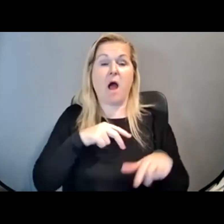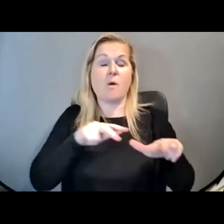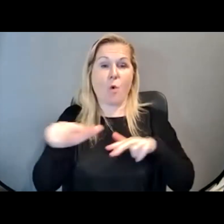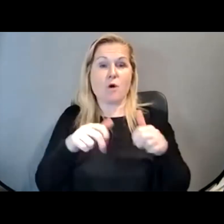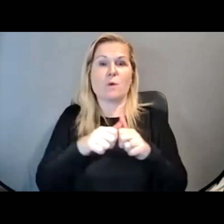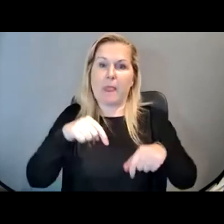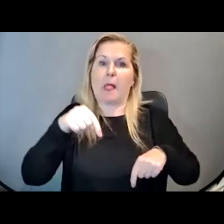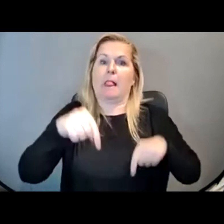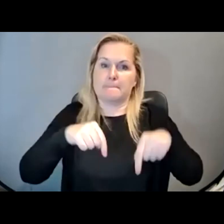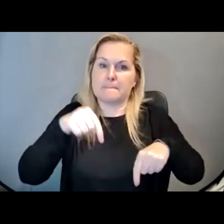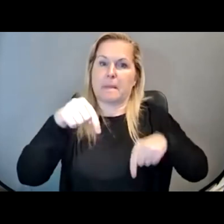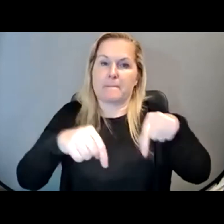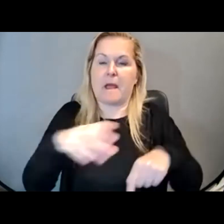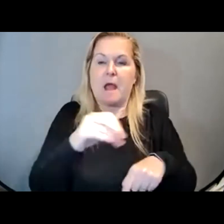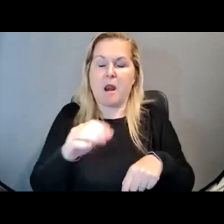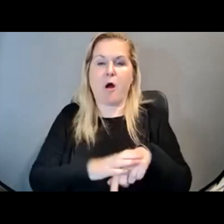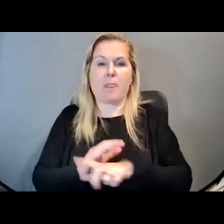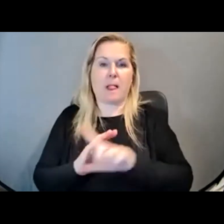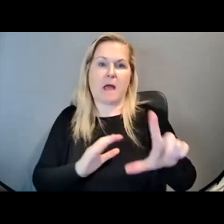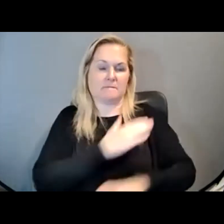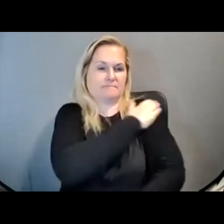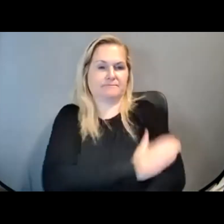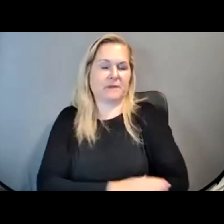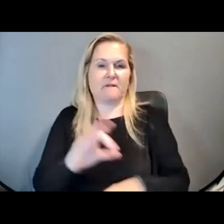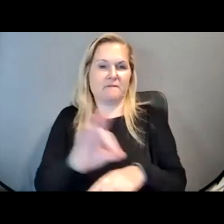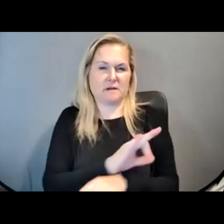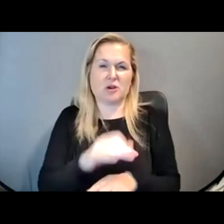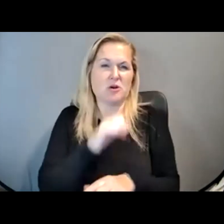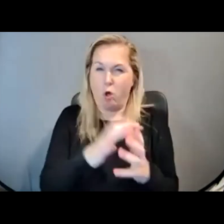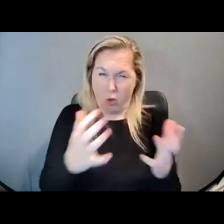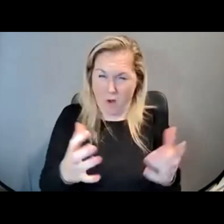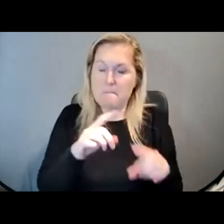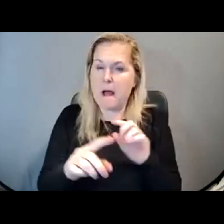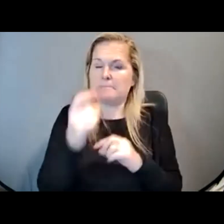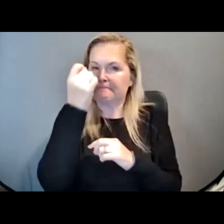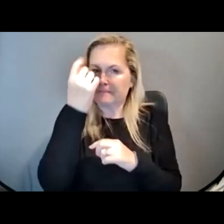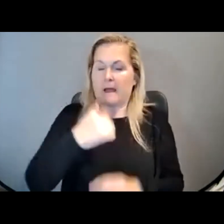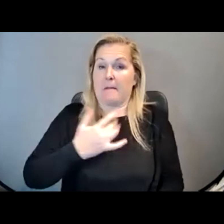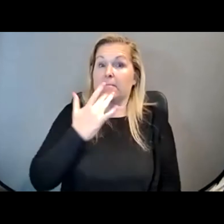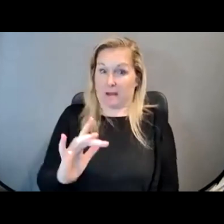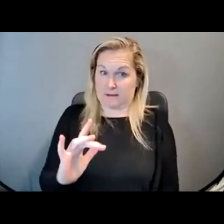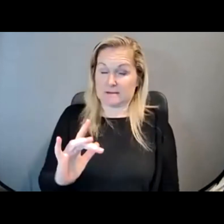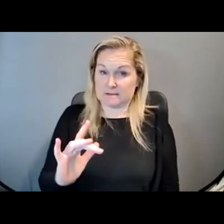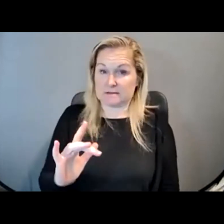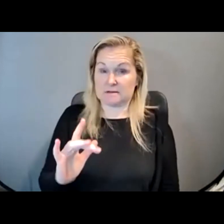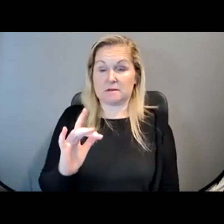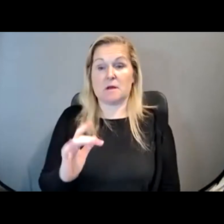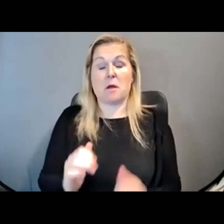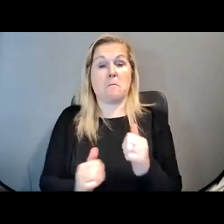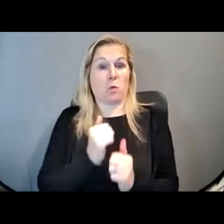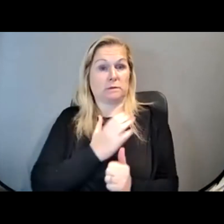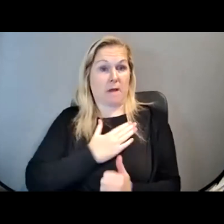and I don't have a lot of function on my left side. However, I've been very lucky. And for the majority of my